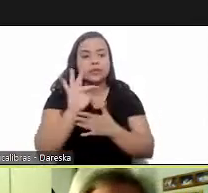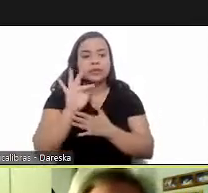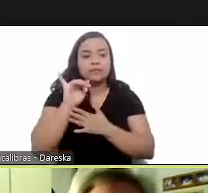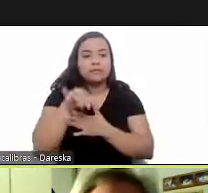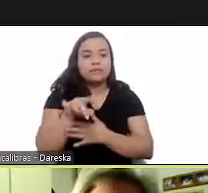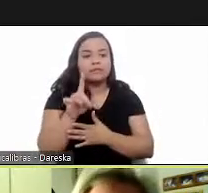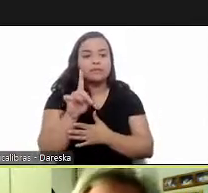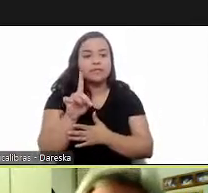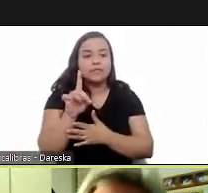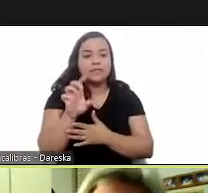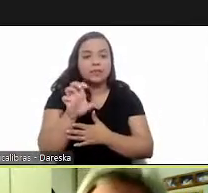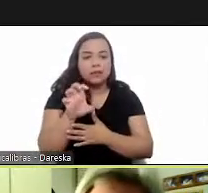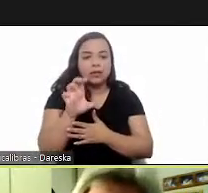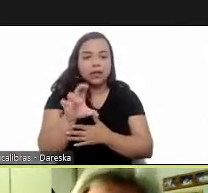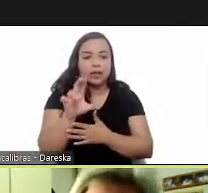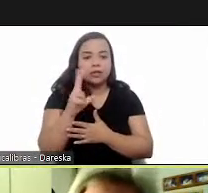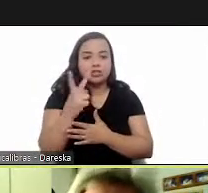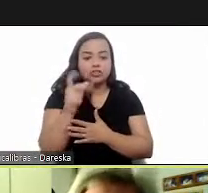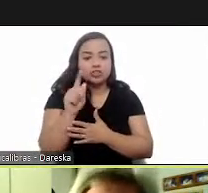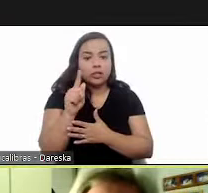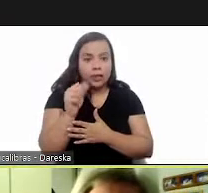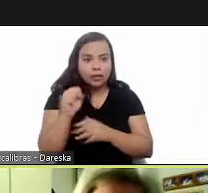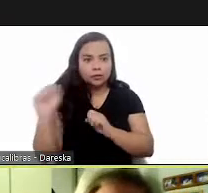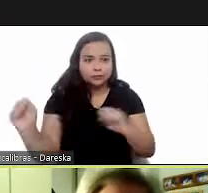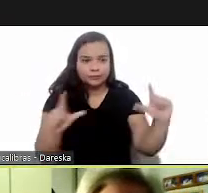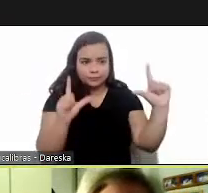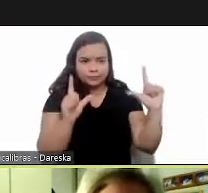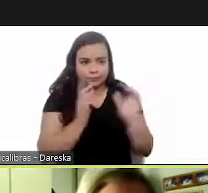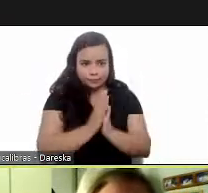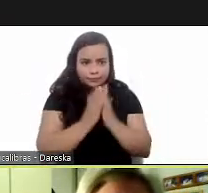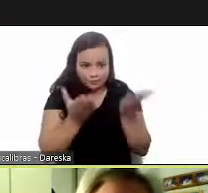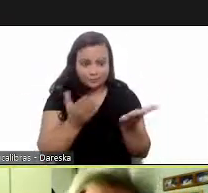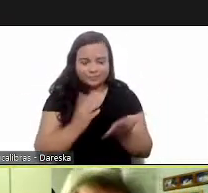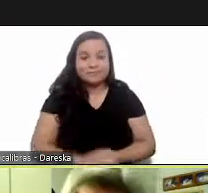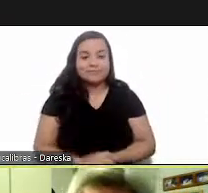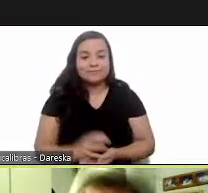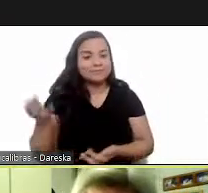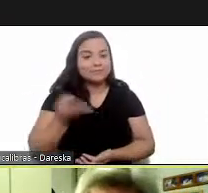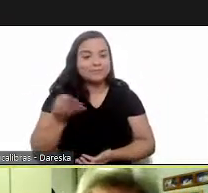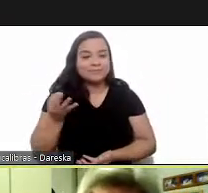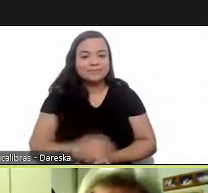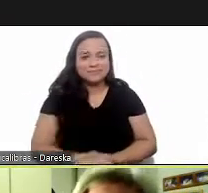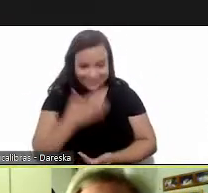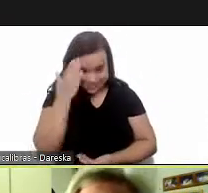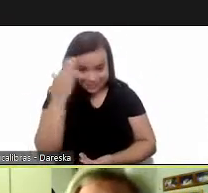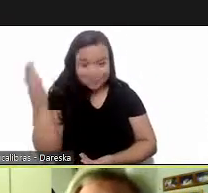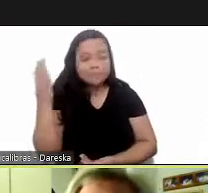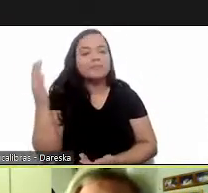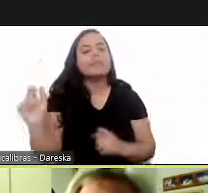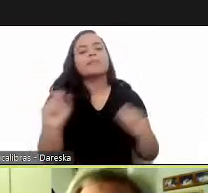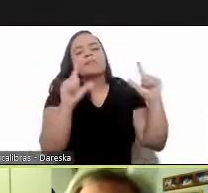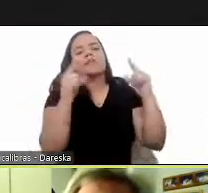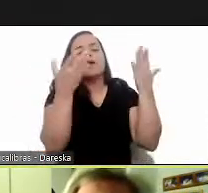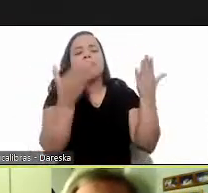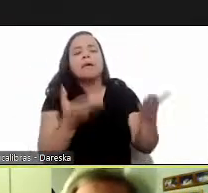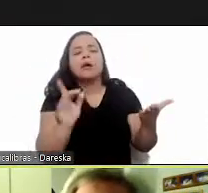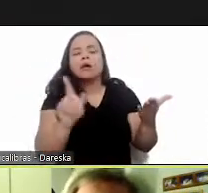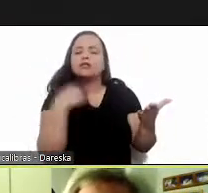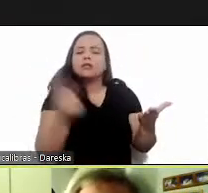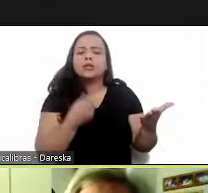fin de chagas the international federation of persons with chagas disease okay